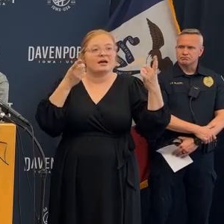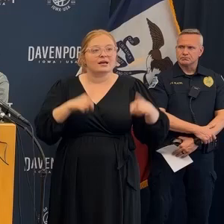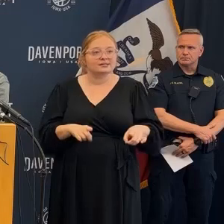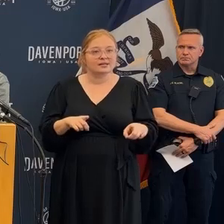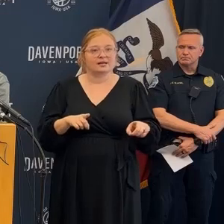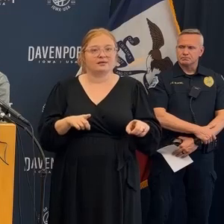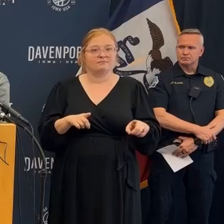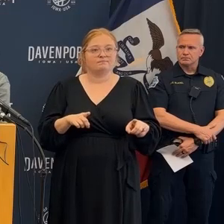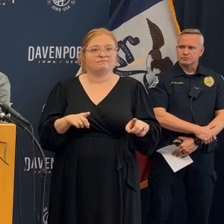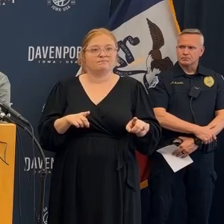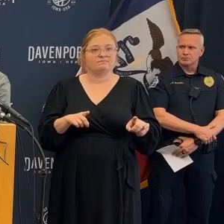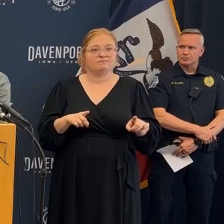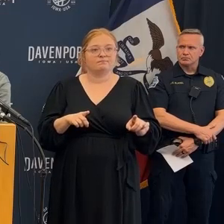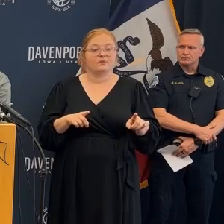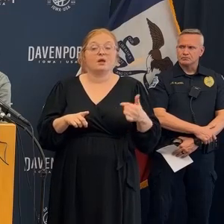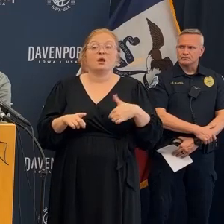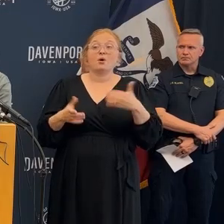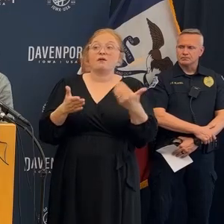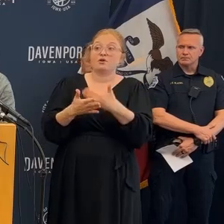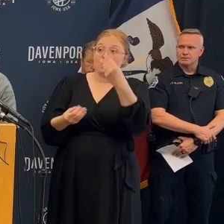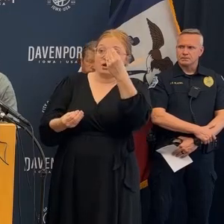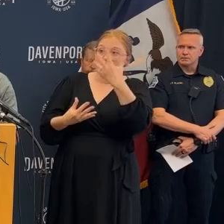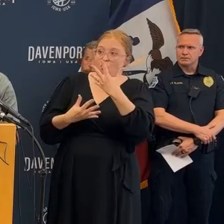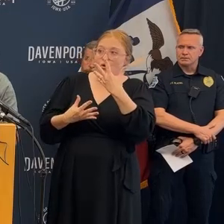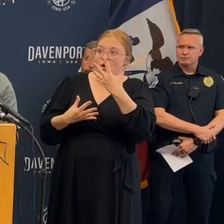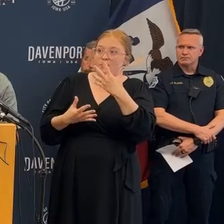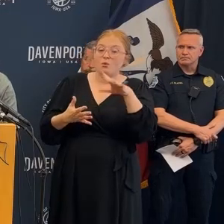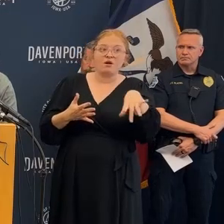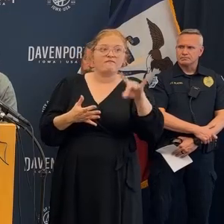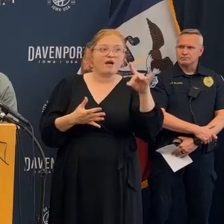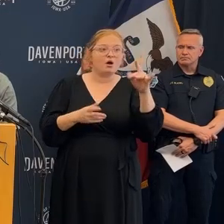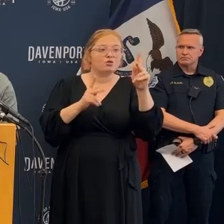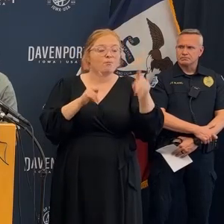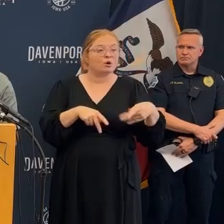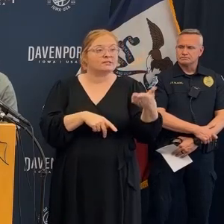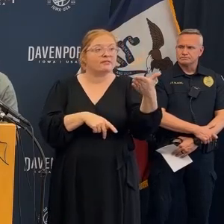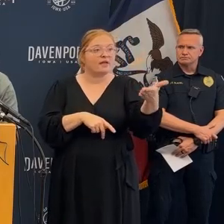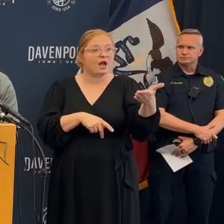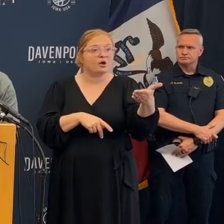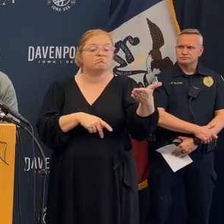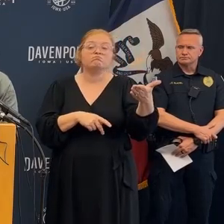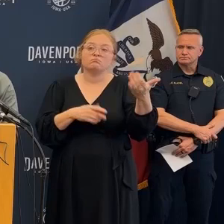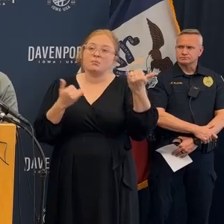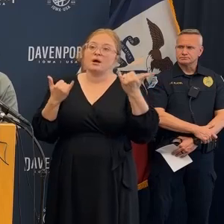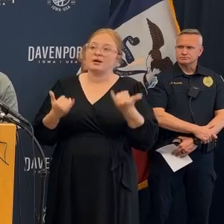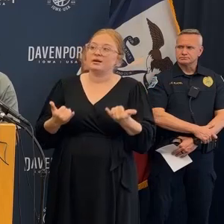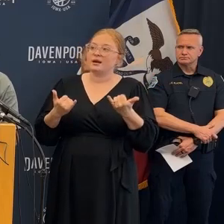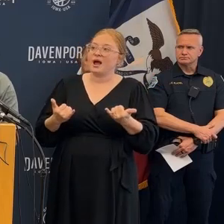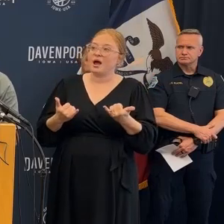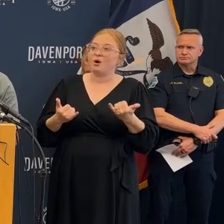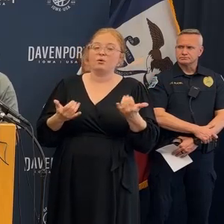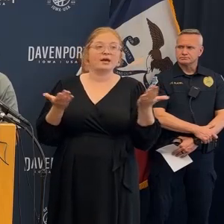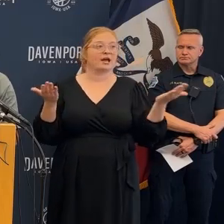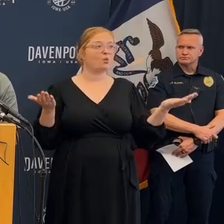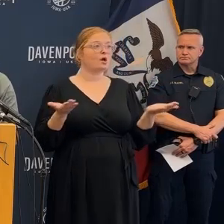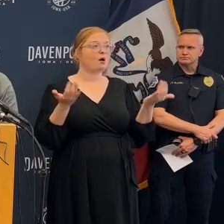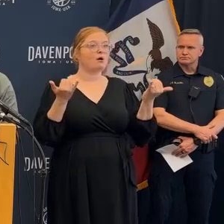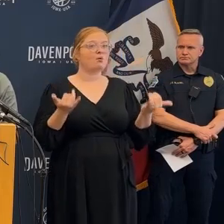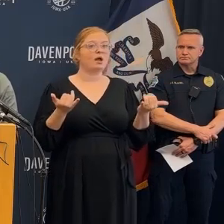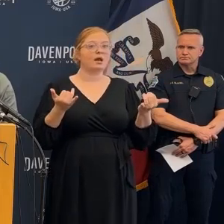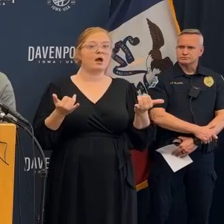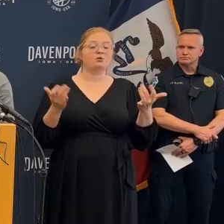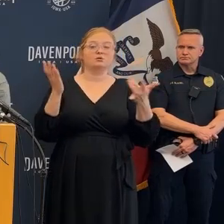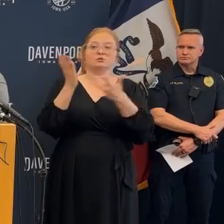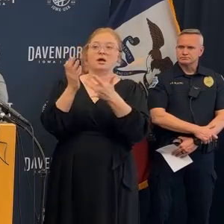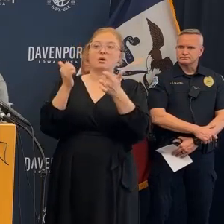responders that we had any of our tools any of the canines at that time so at some point